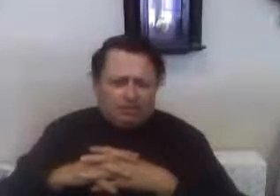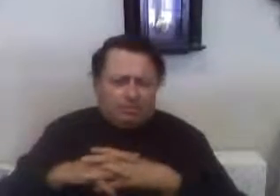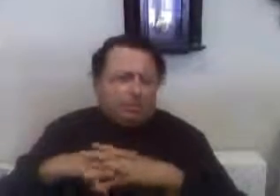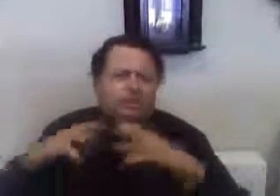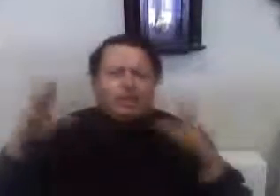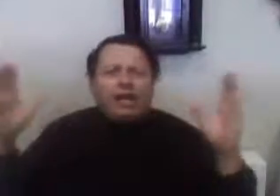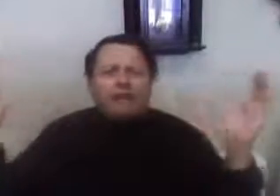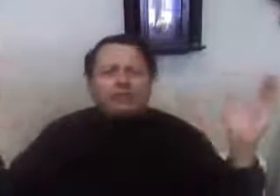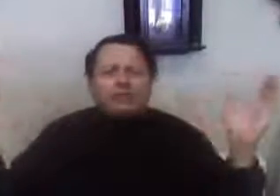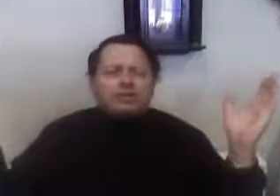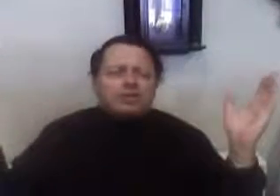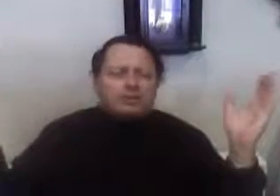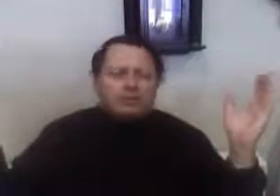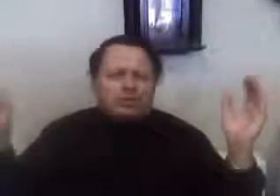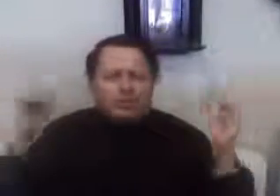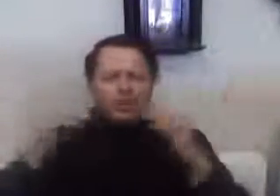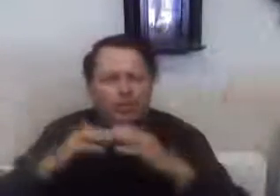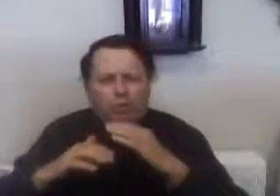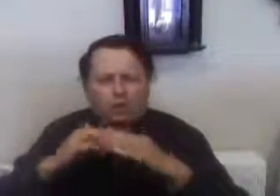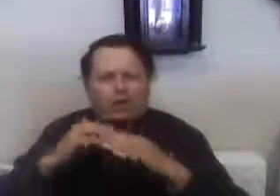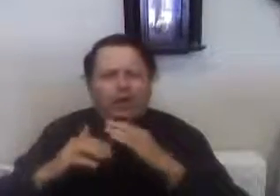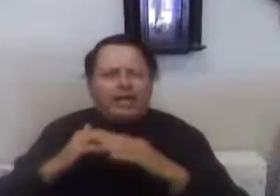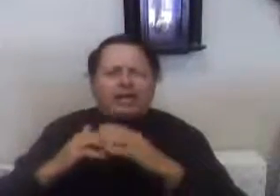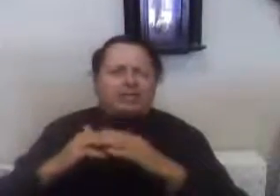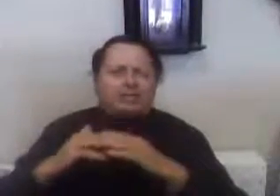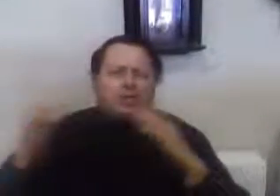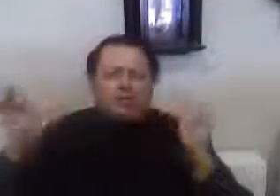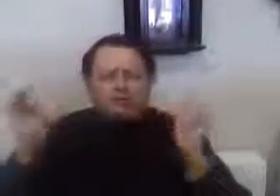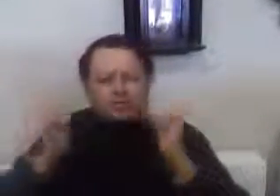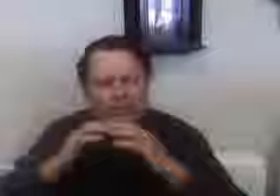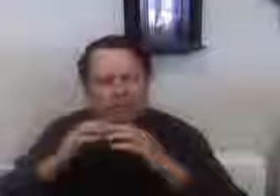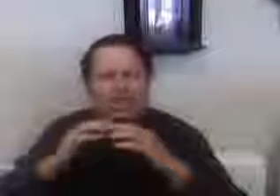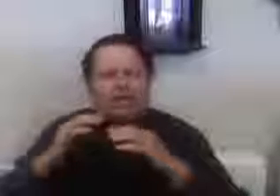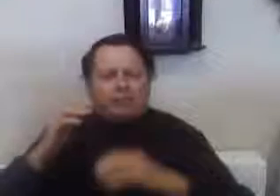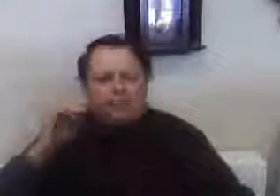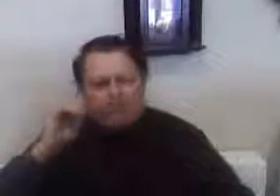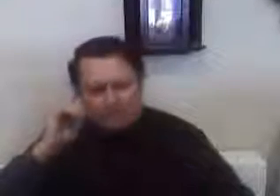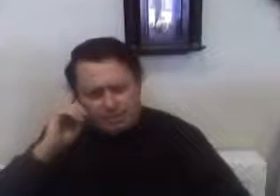Because they're the opposite extremes to each other. They work against each other, so they check and balance.